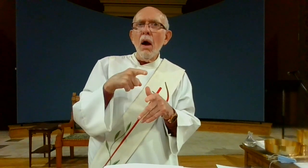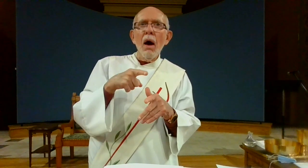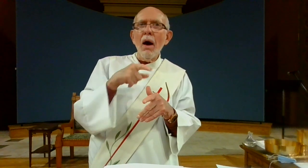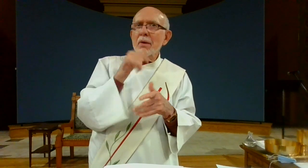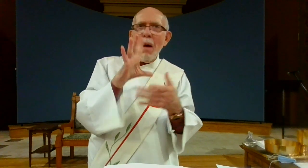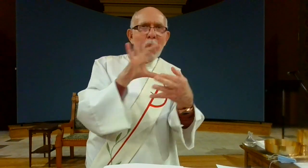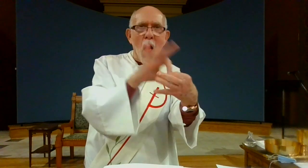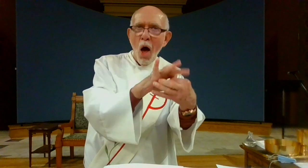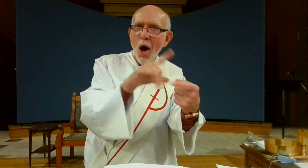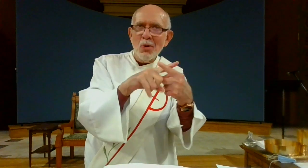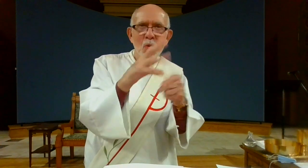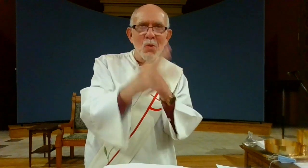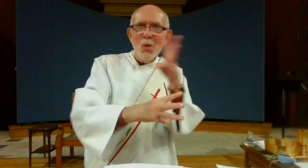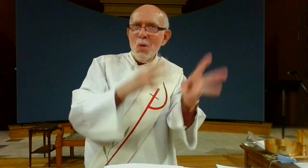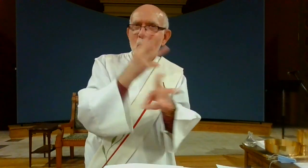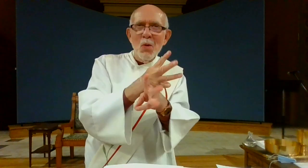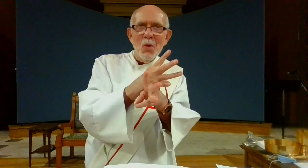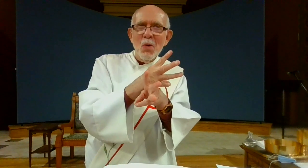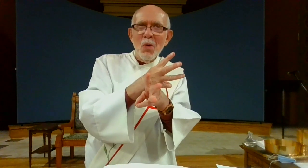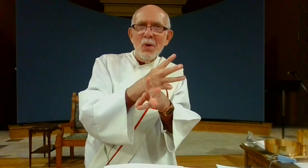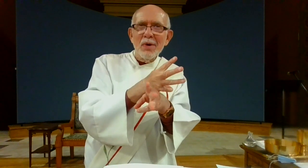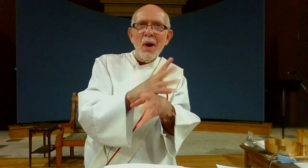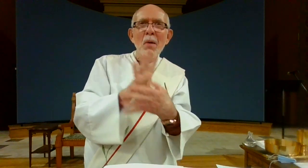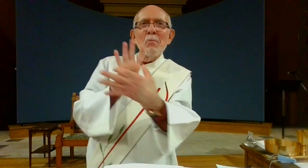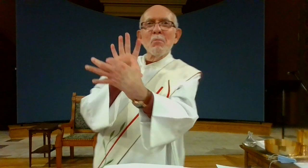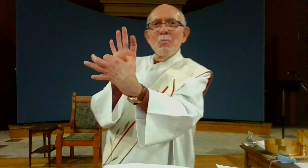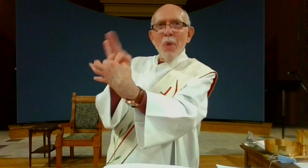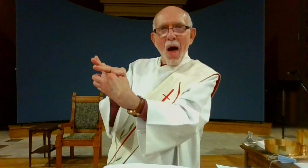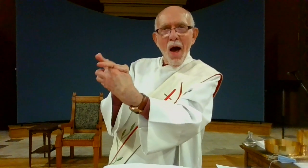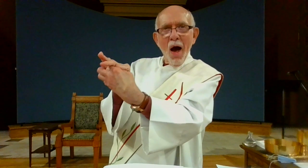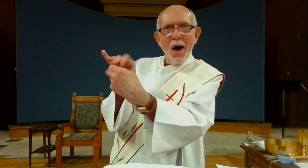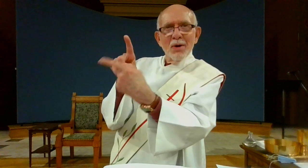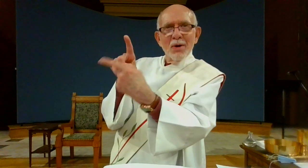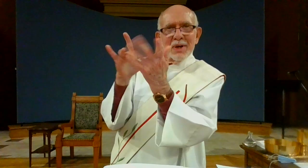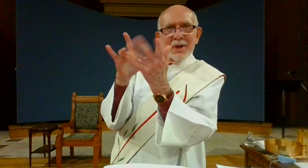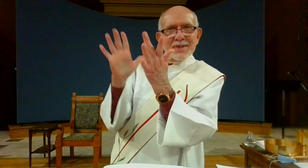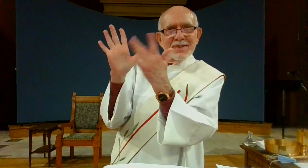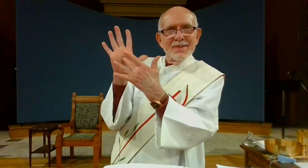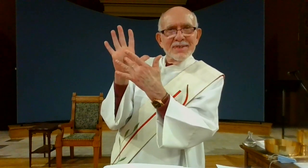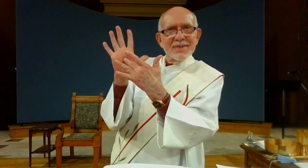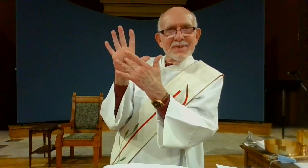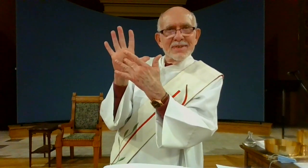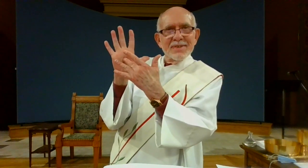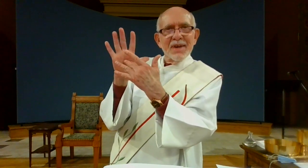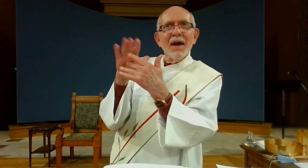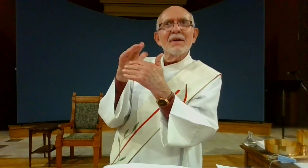and was chosen to be a leader because he didn't belong to the world he belonged to Jesus